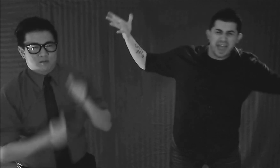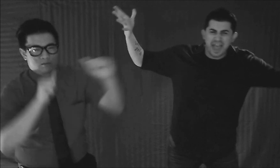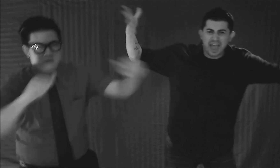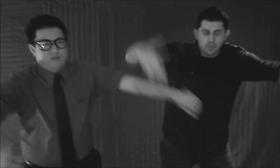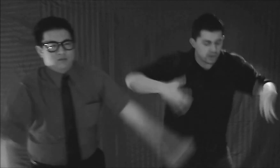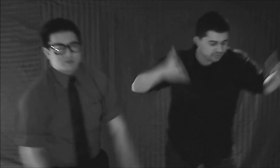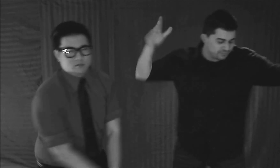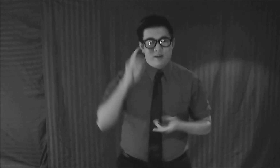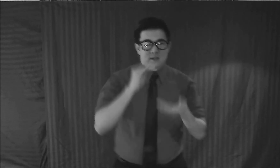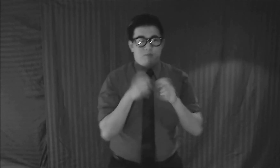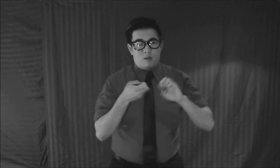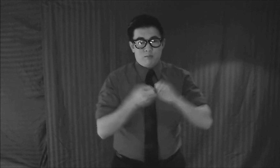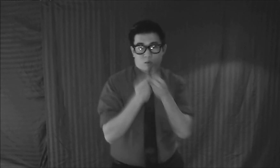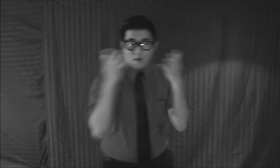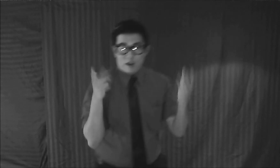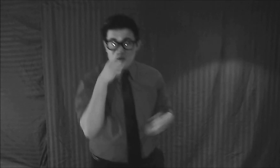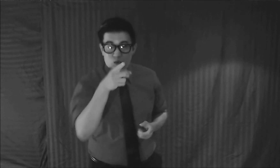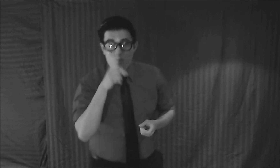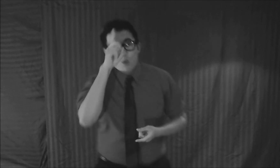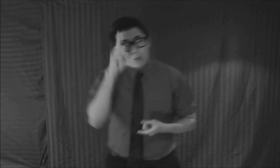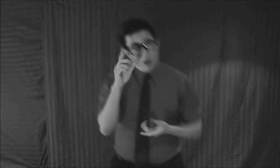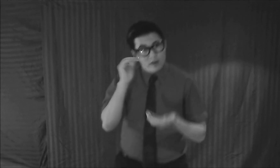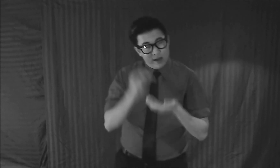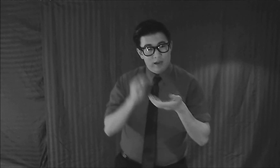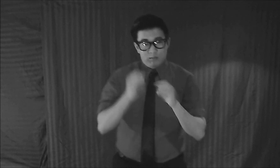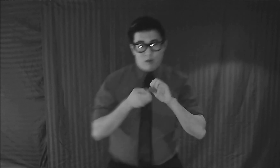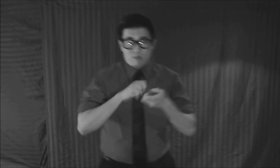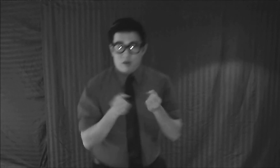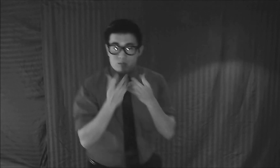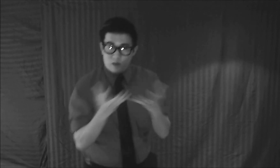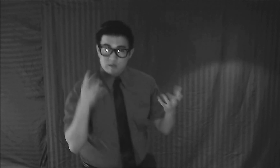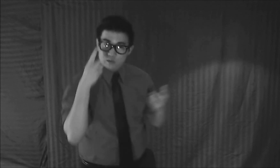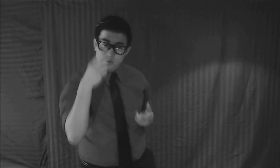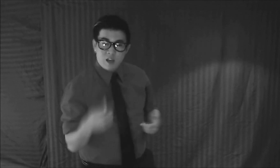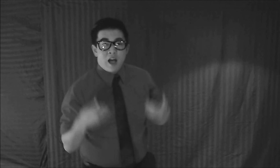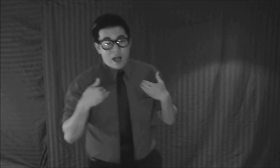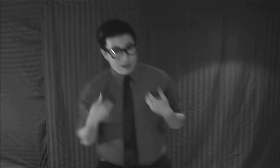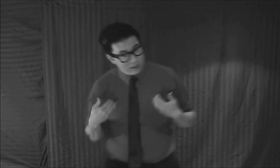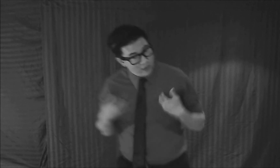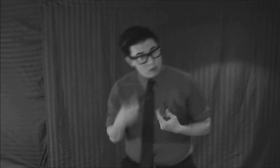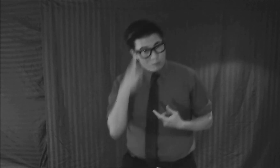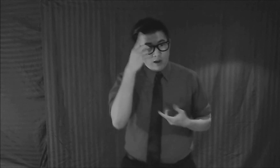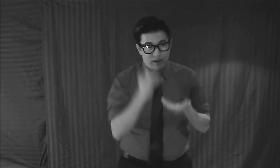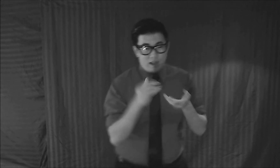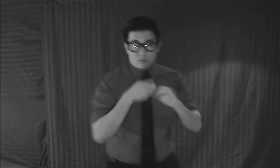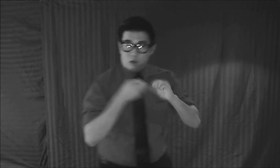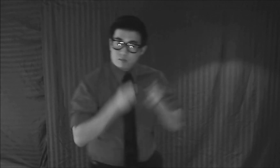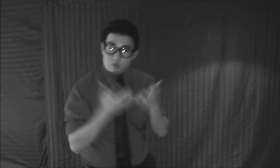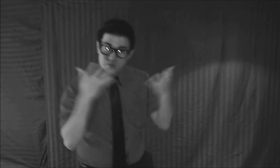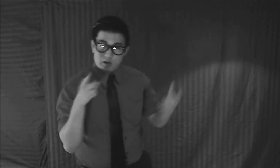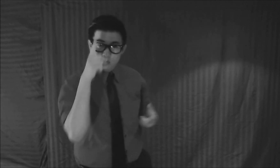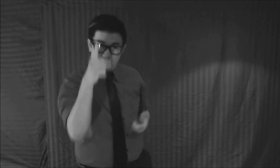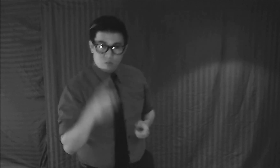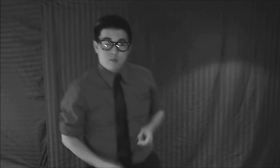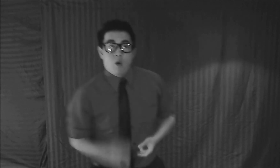One less problem without you I got one less problem without you I love it I one less problem without you Ooh, yeah,